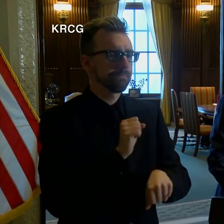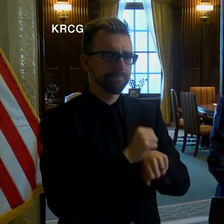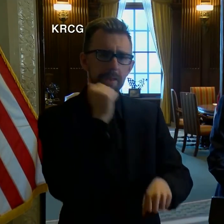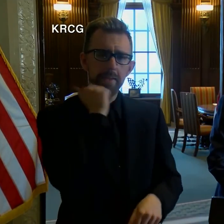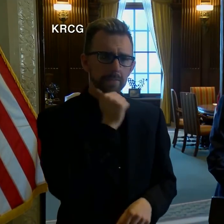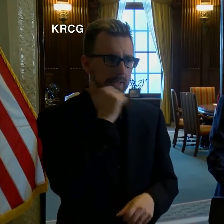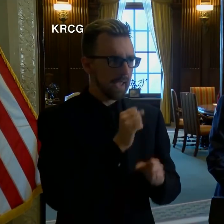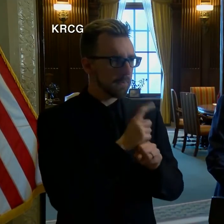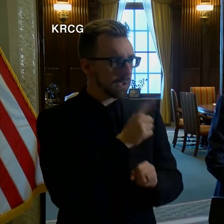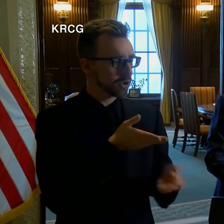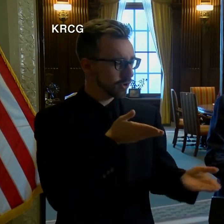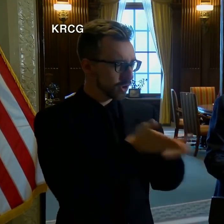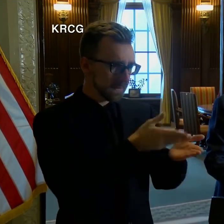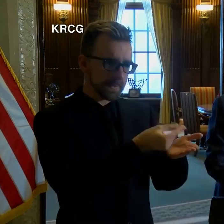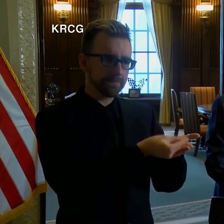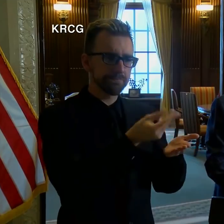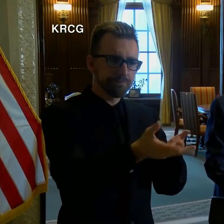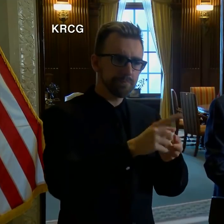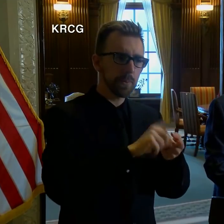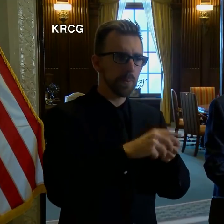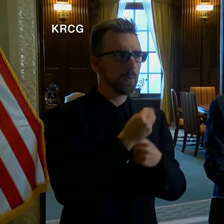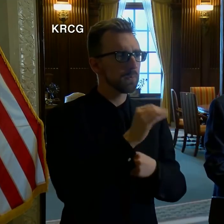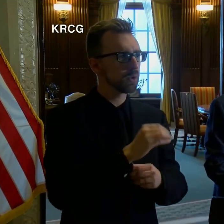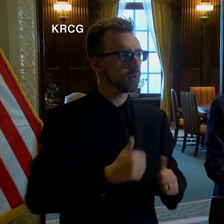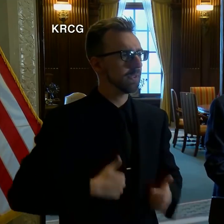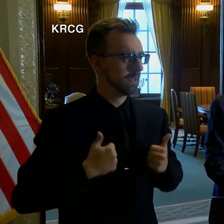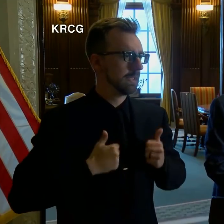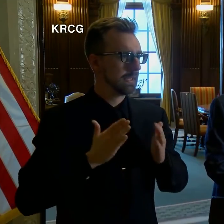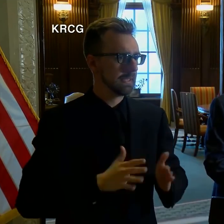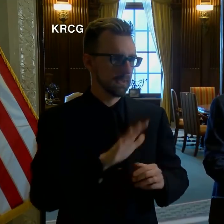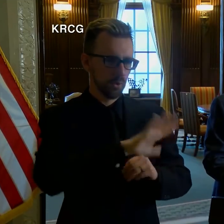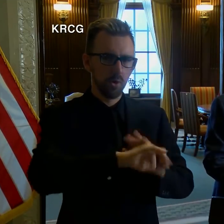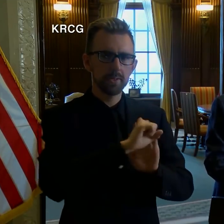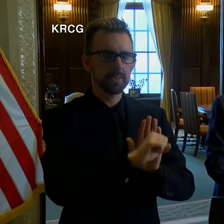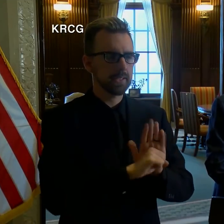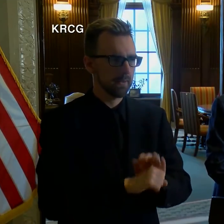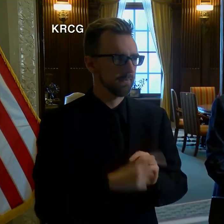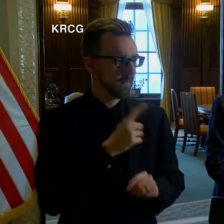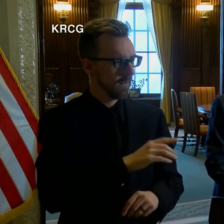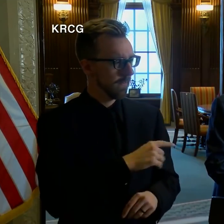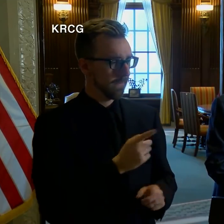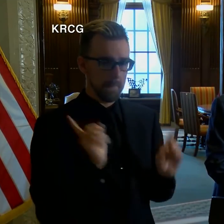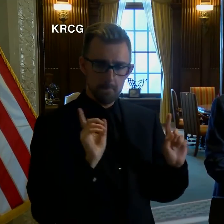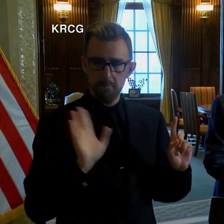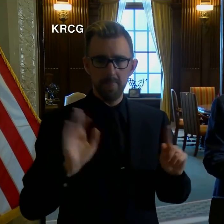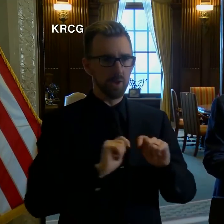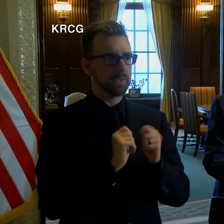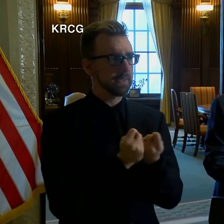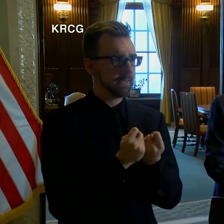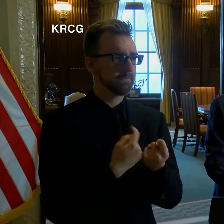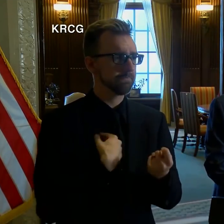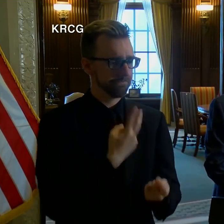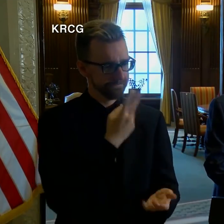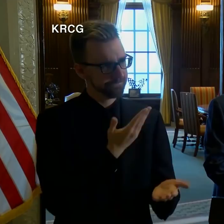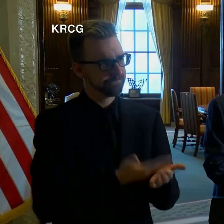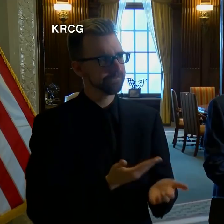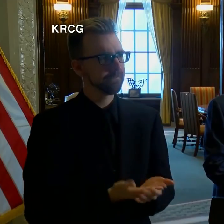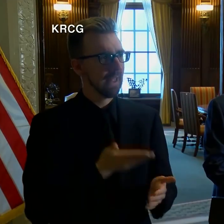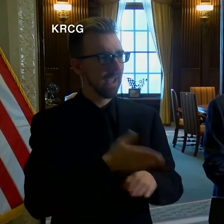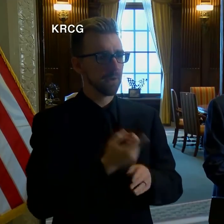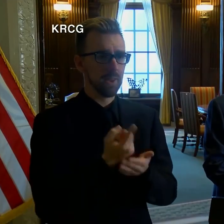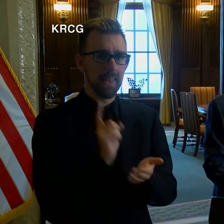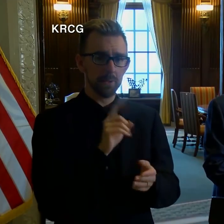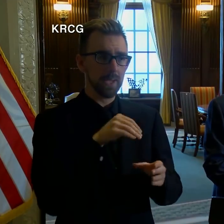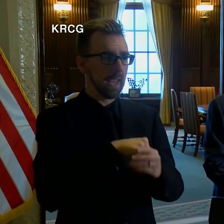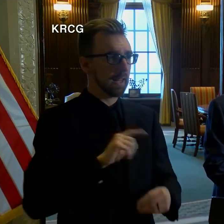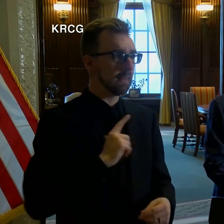day to make sure they provide service to the Missouri citizens across this state, for them and their teams. I think it's quite evident after last week, whether you're in the